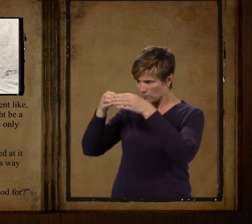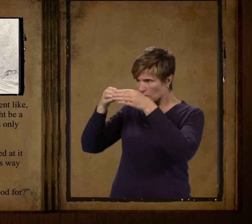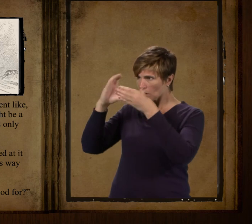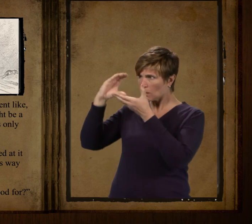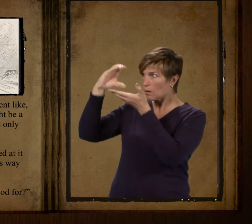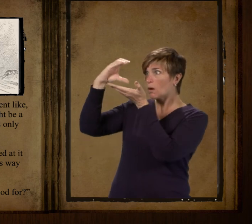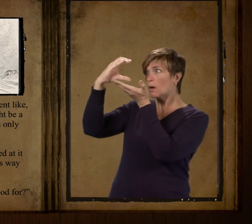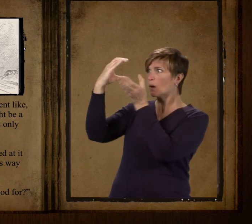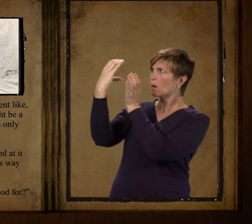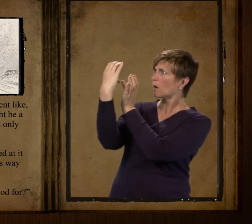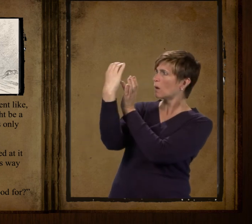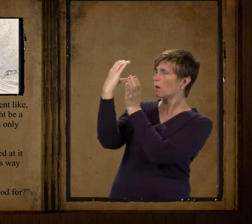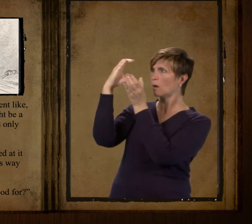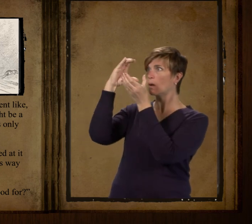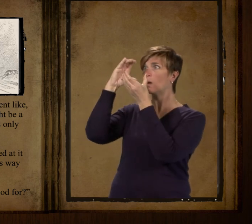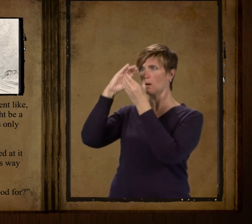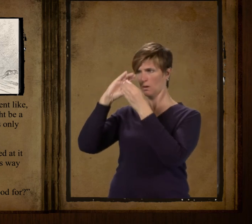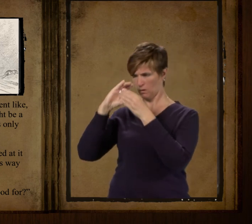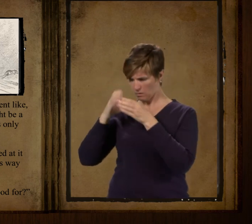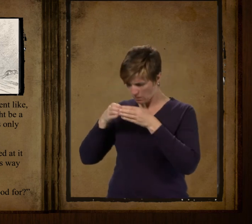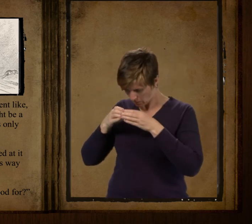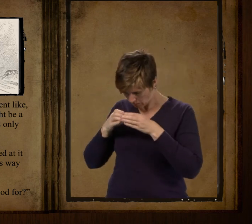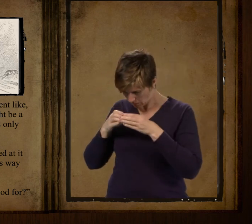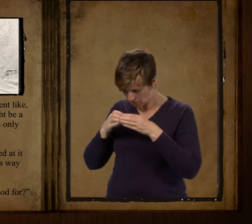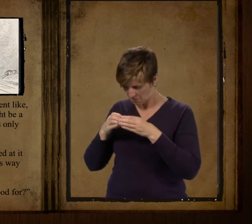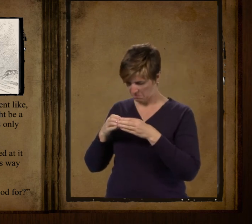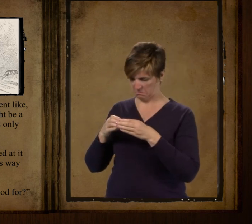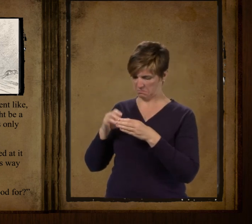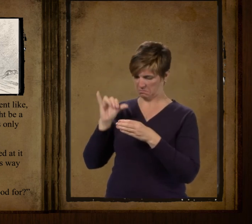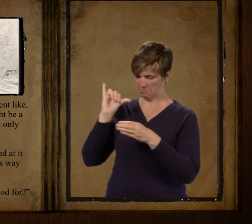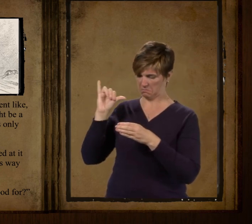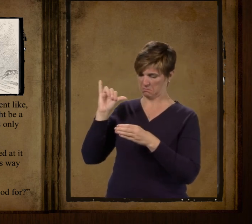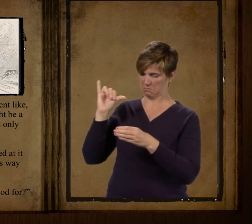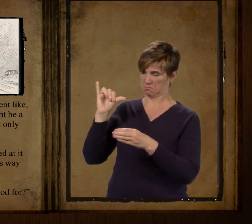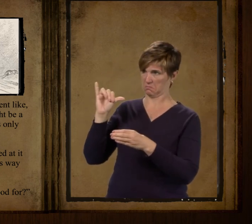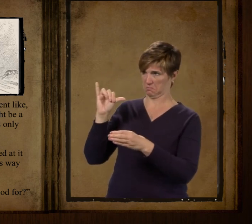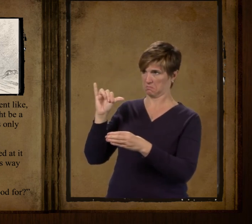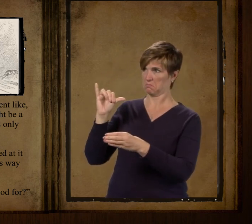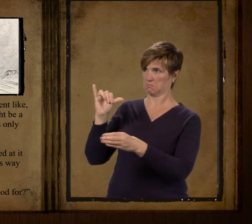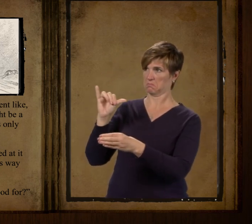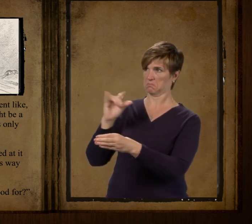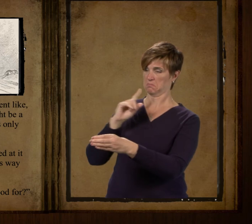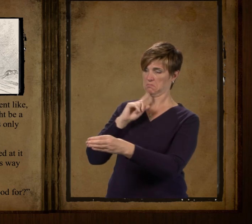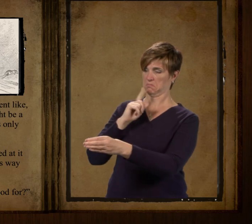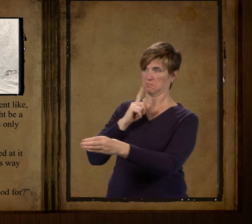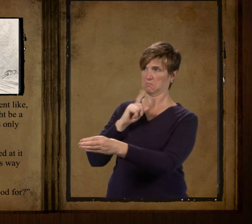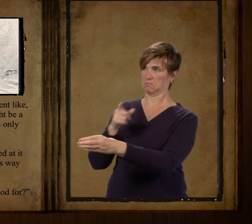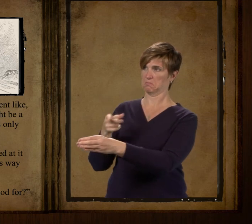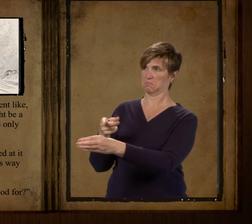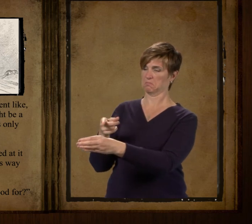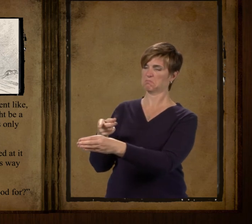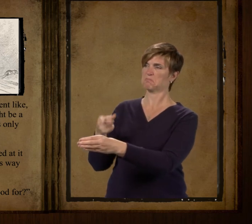at it careful and turned it round this way and that and says hmm